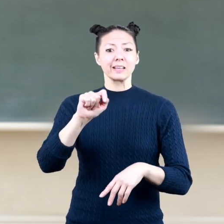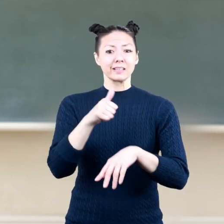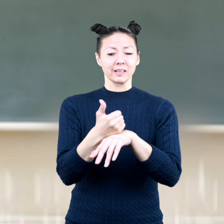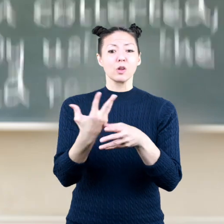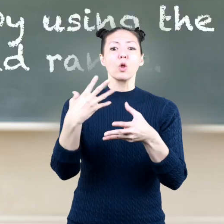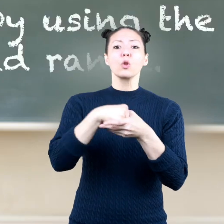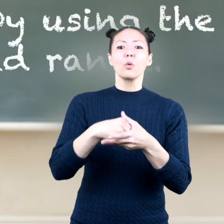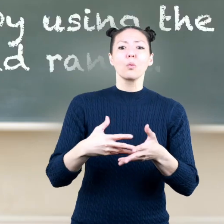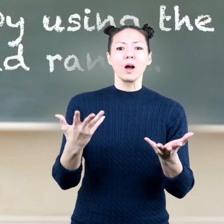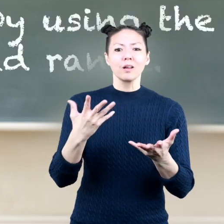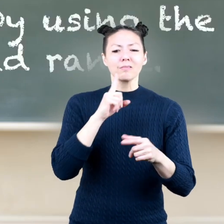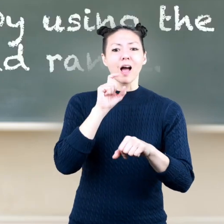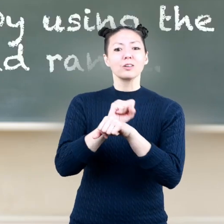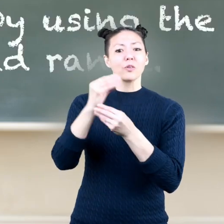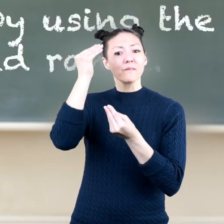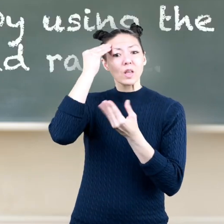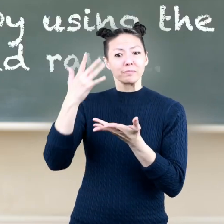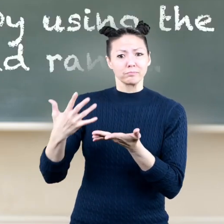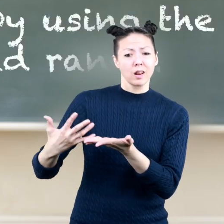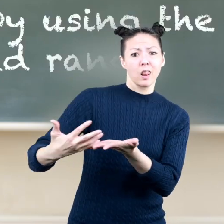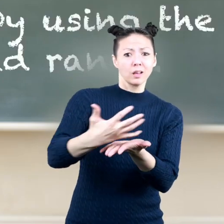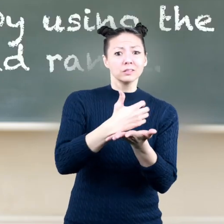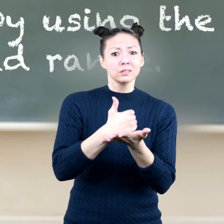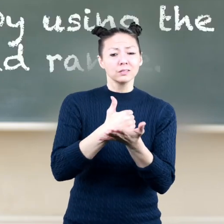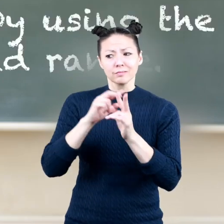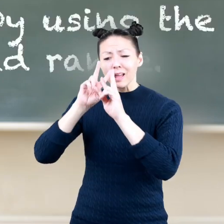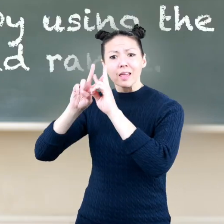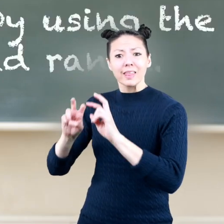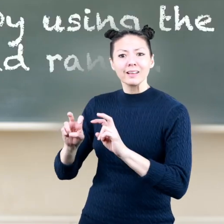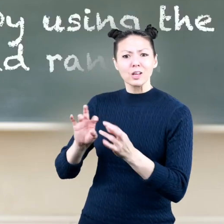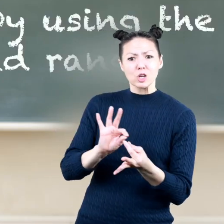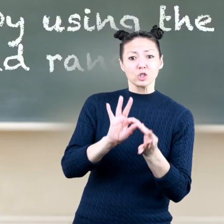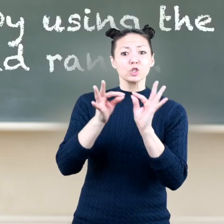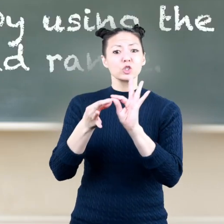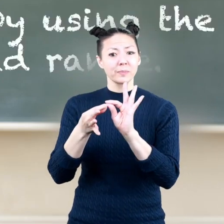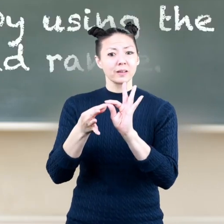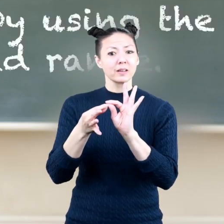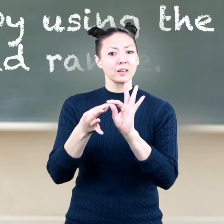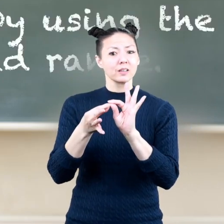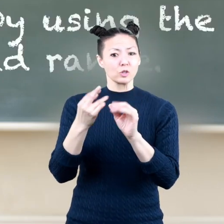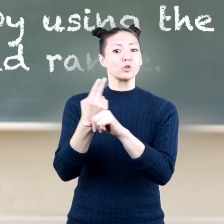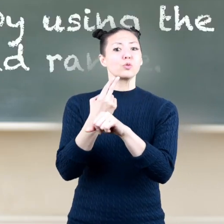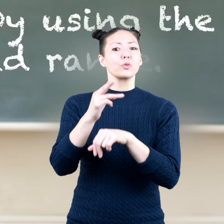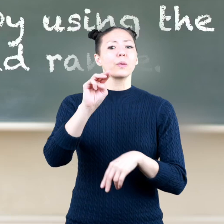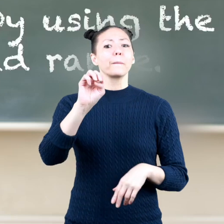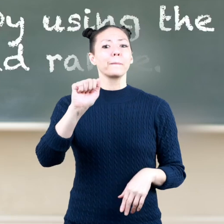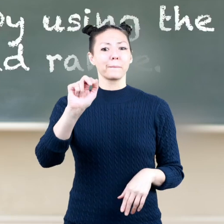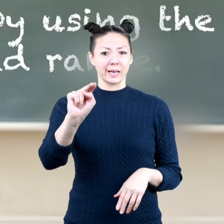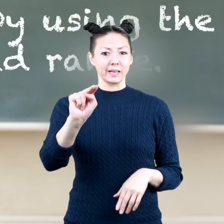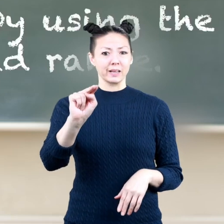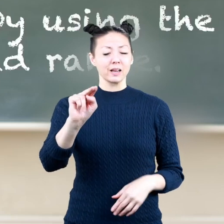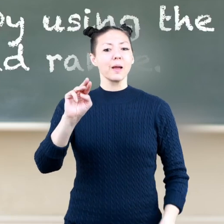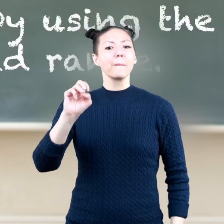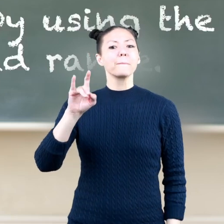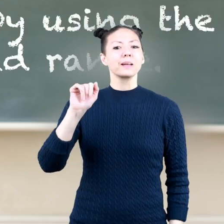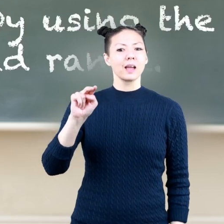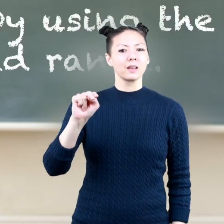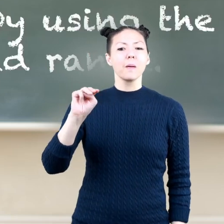includes the actual information collected analyzed and interpreted by using the mean median mode